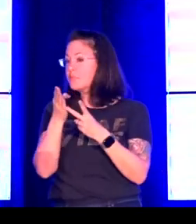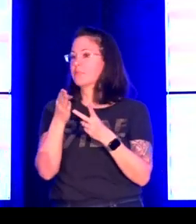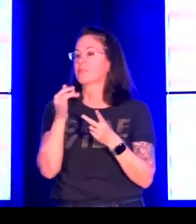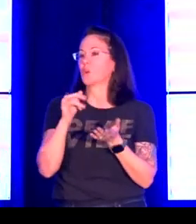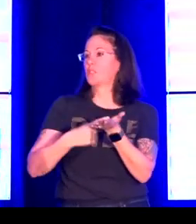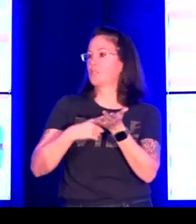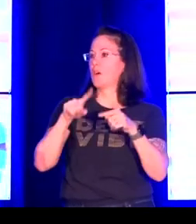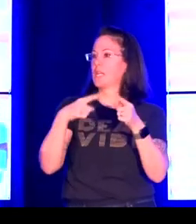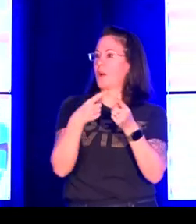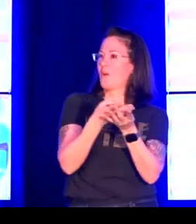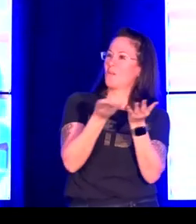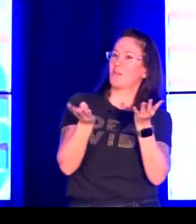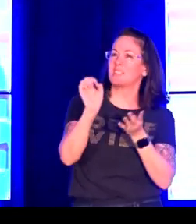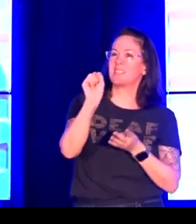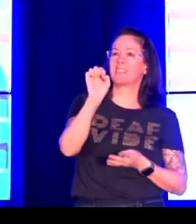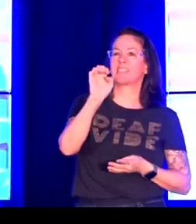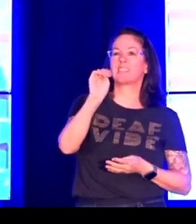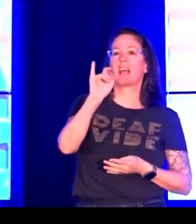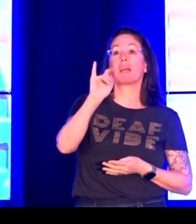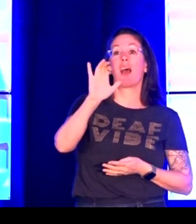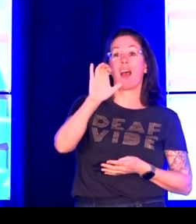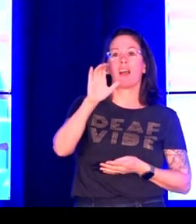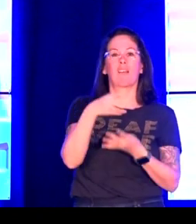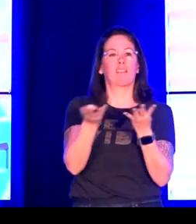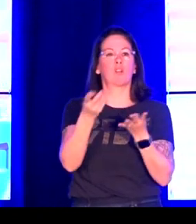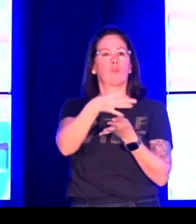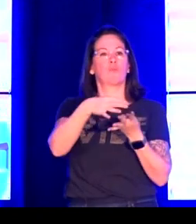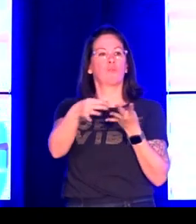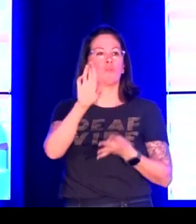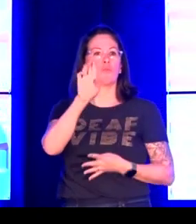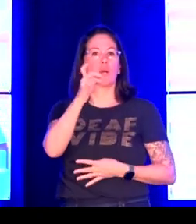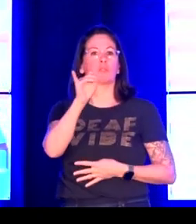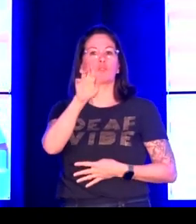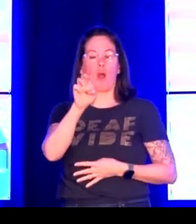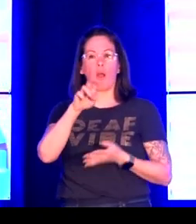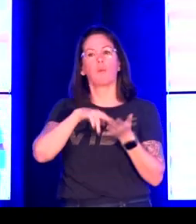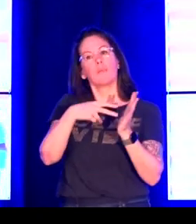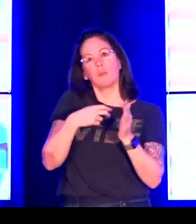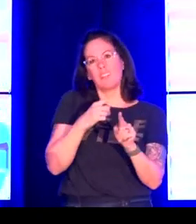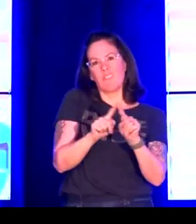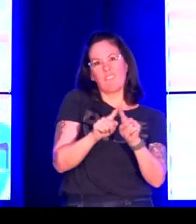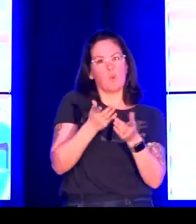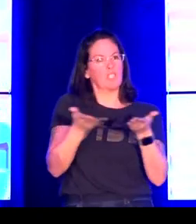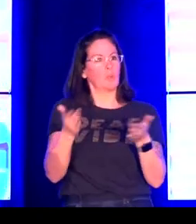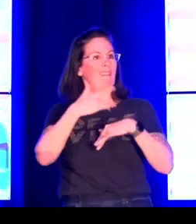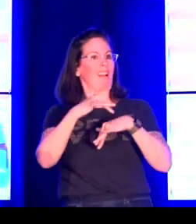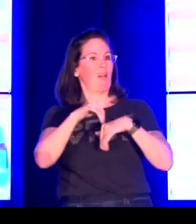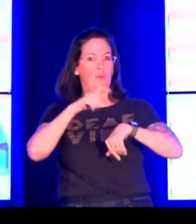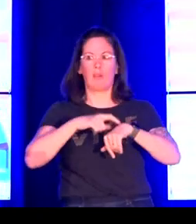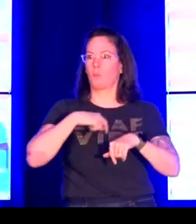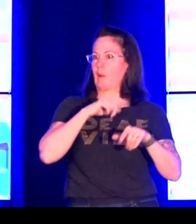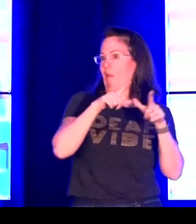Recognizes that who we are affects the situation. The hearing status of the various people involved is important